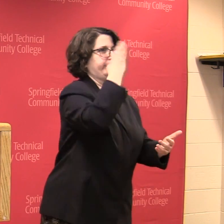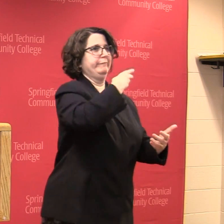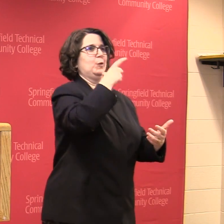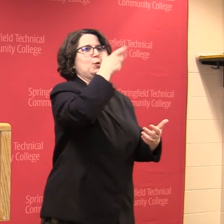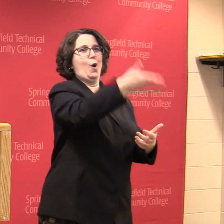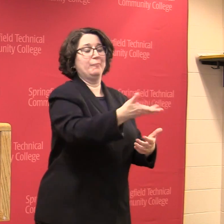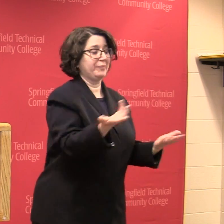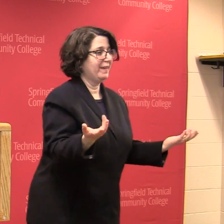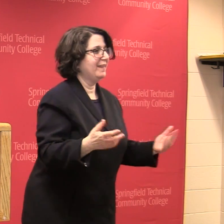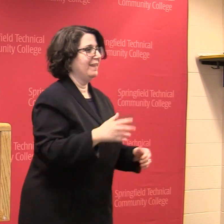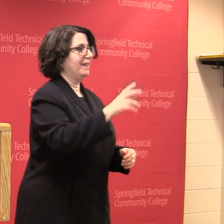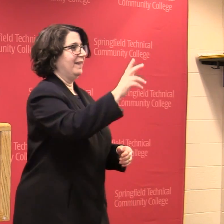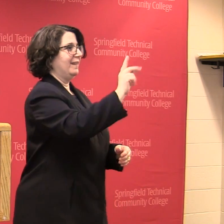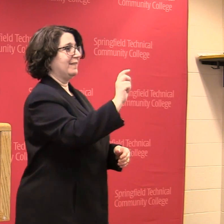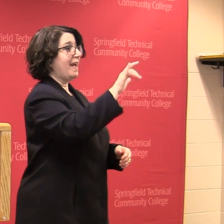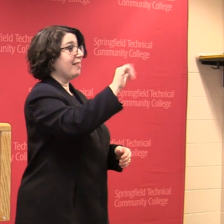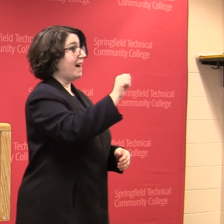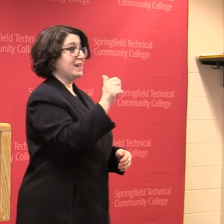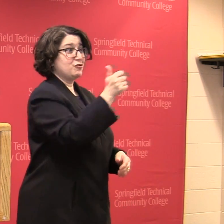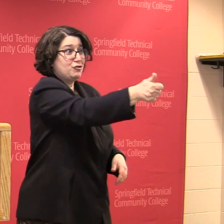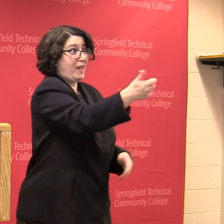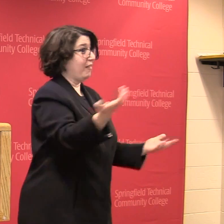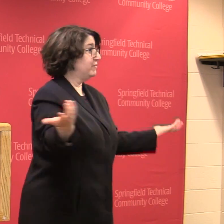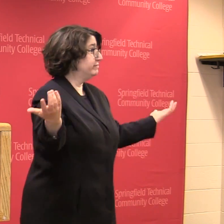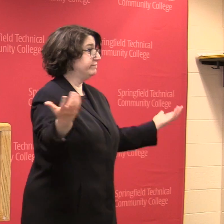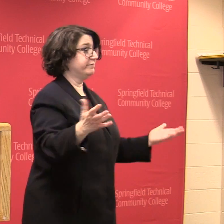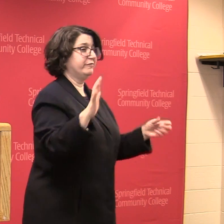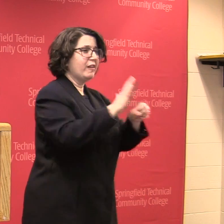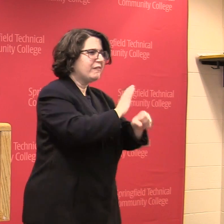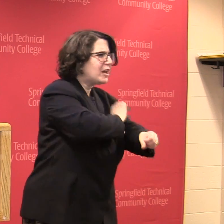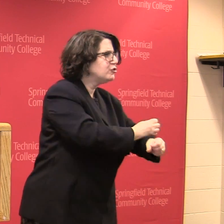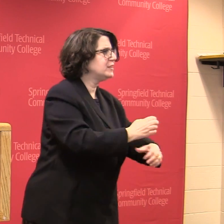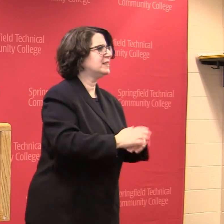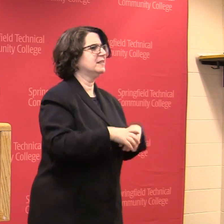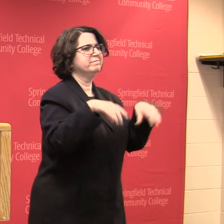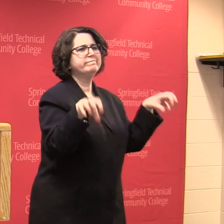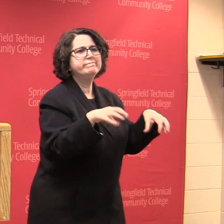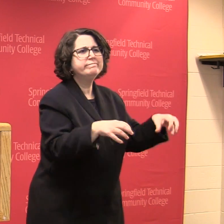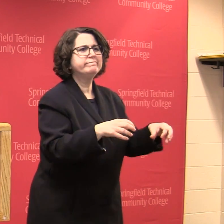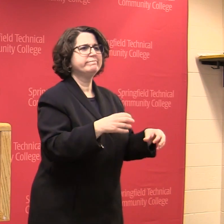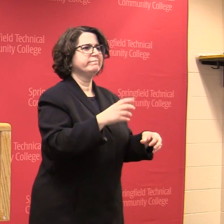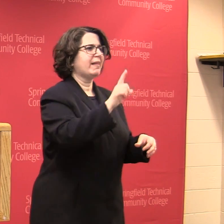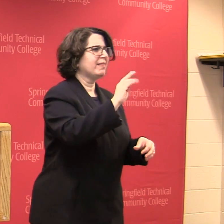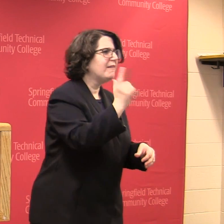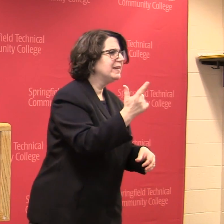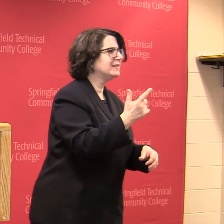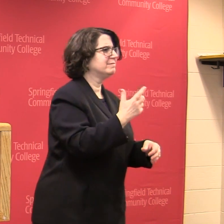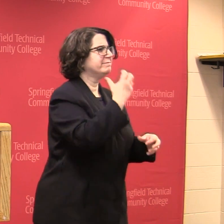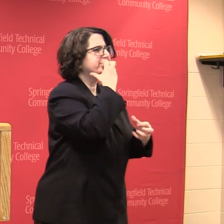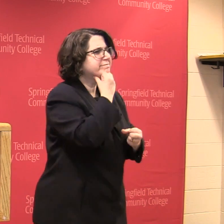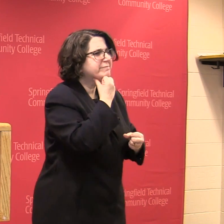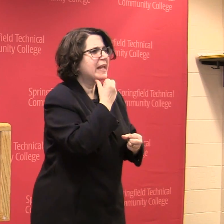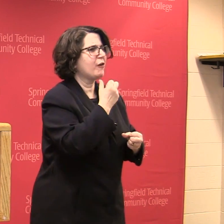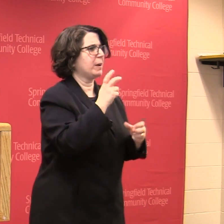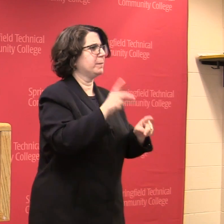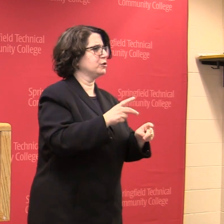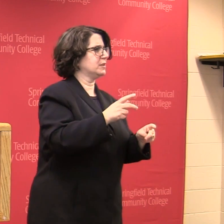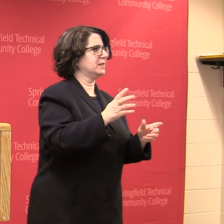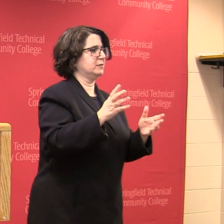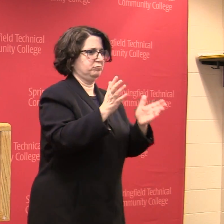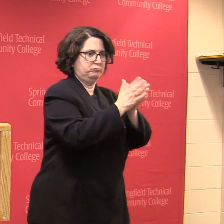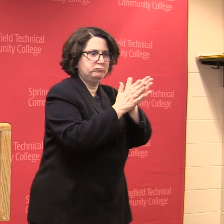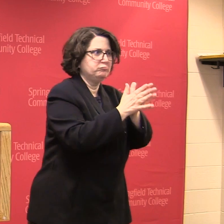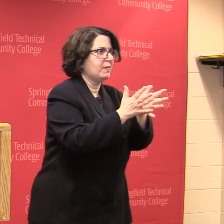Kayla is herself. She's energetic, she's active, loving, caring, and driven. She loves being